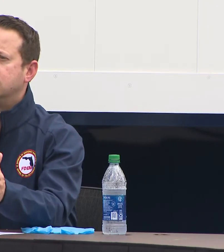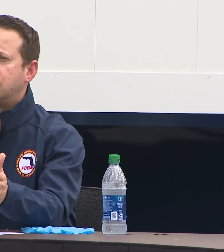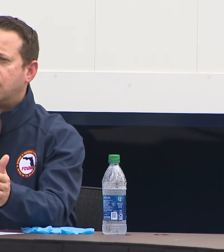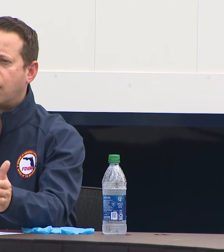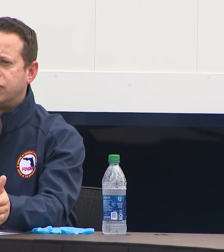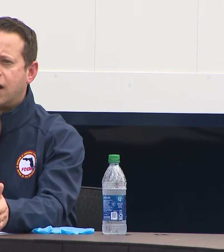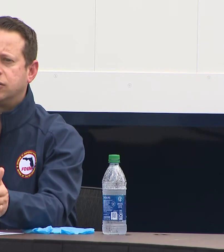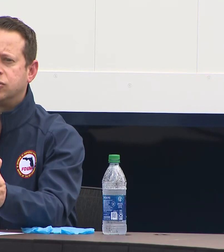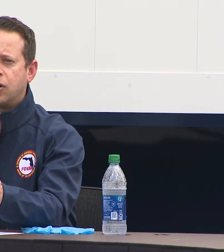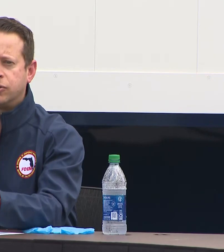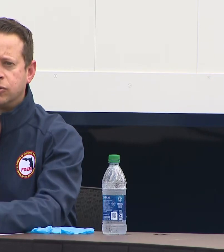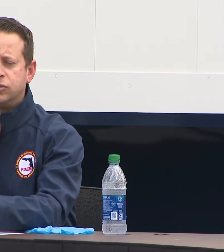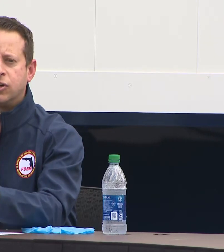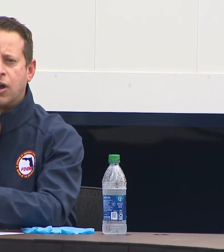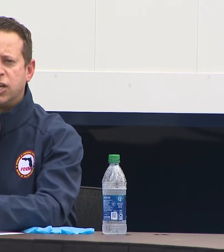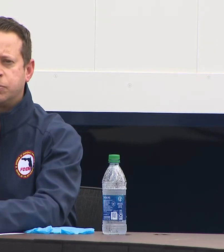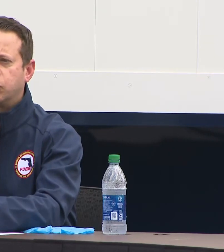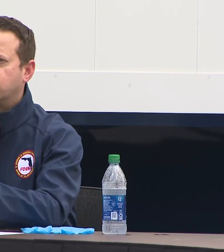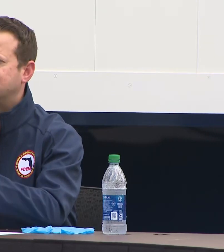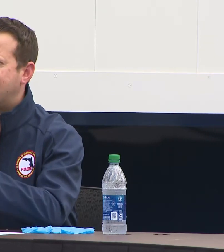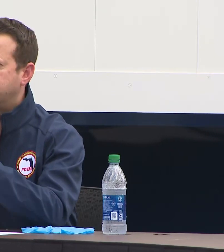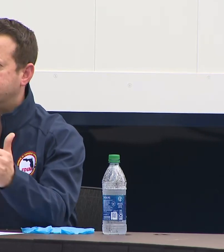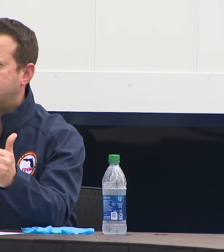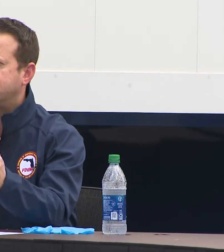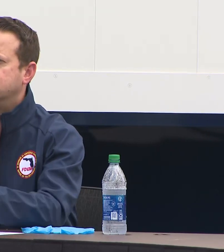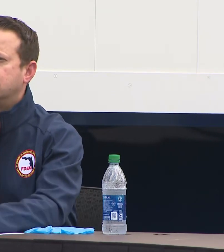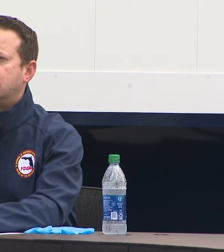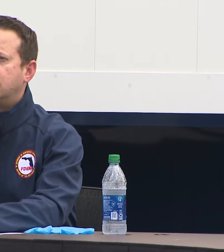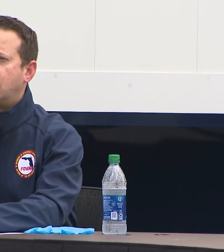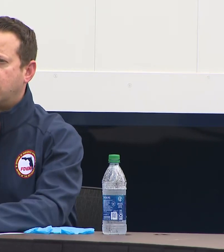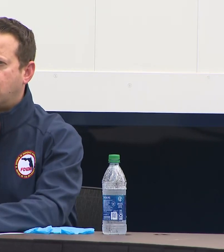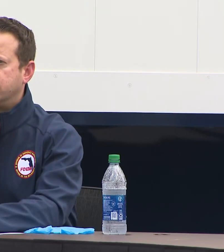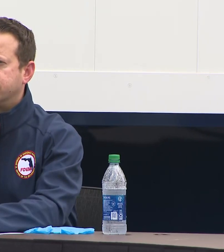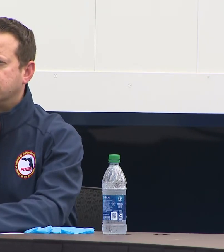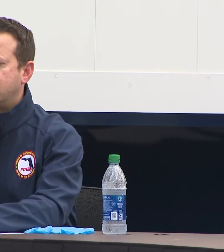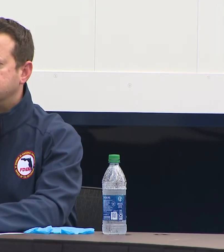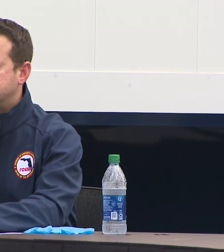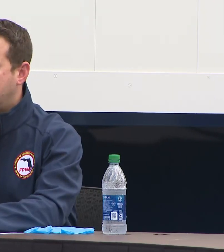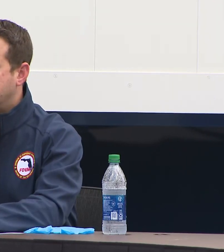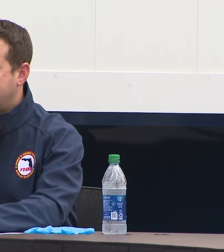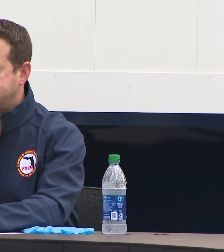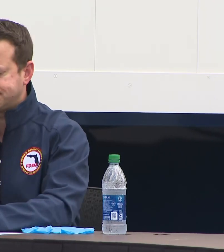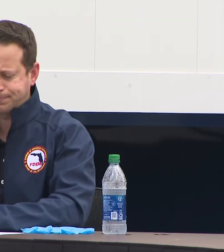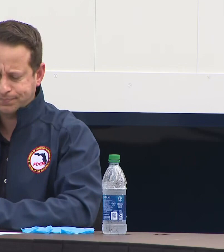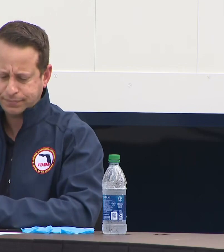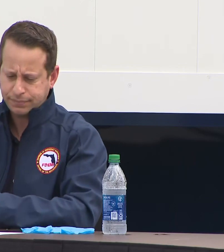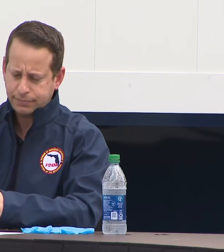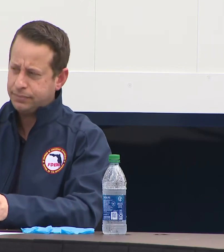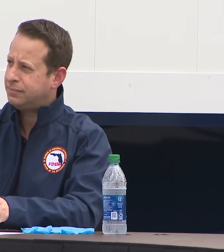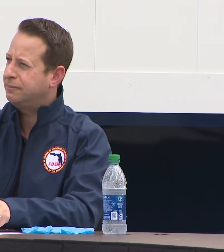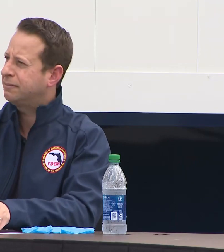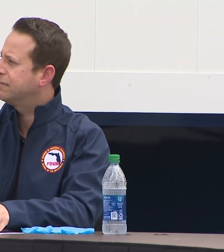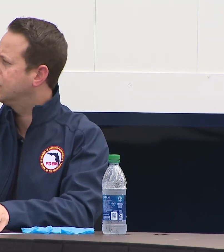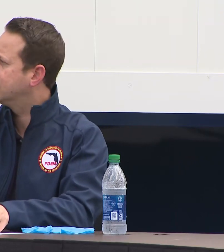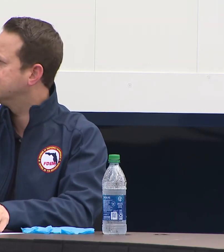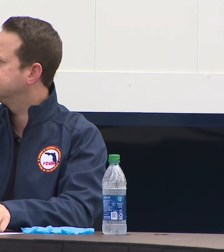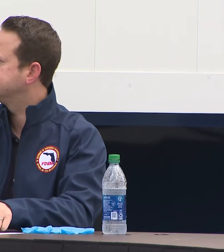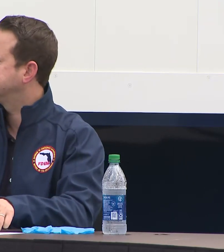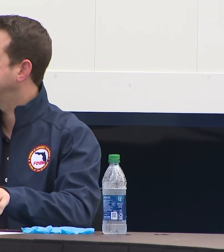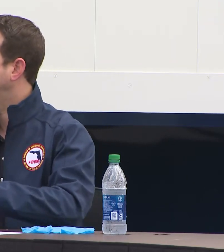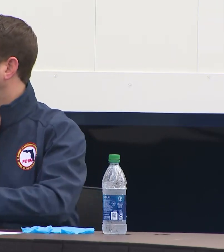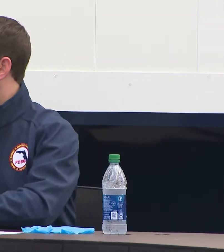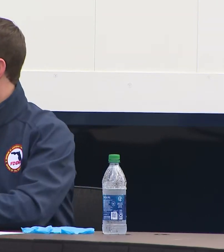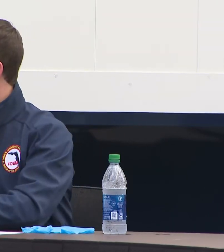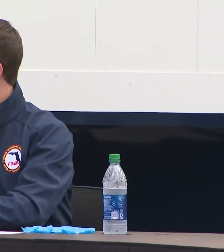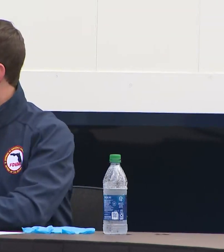heroes, our doctors, our nurses, our hospital workers, everybody on the front lines. Governor, thank you. And I'm just –